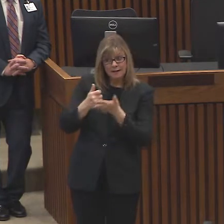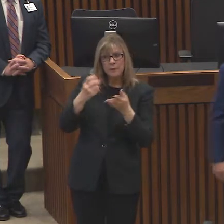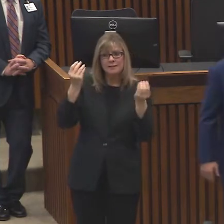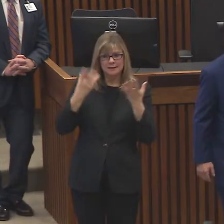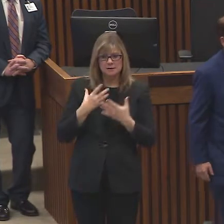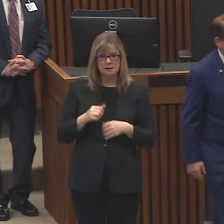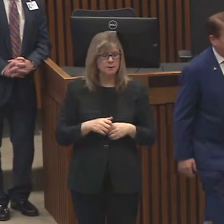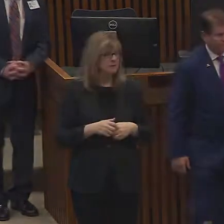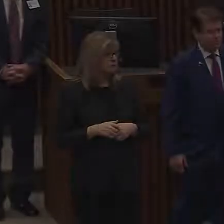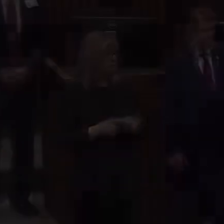Thank y'all very much. We appreciate it.